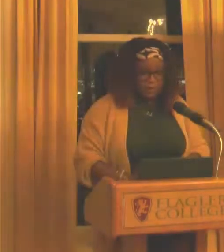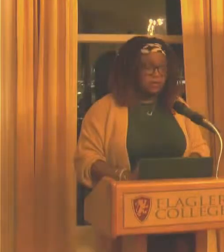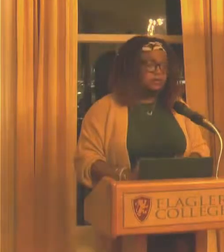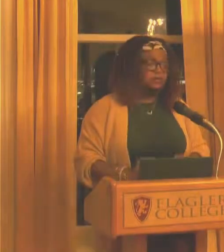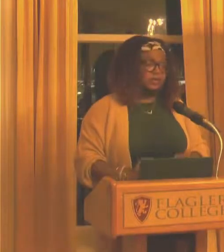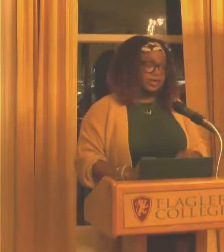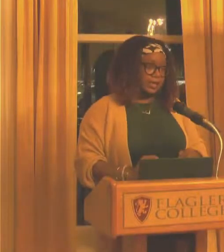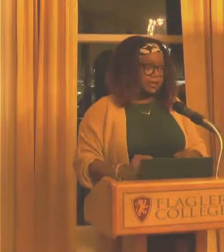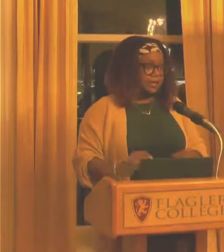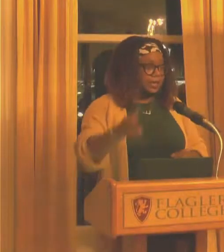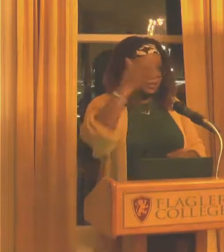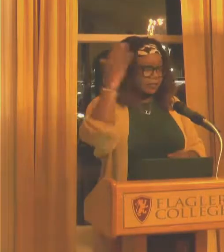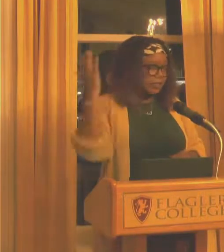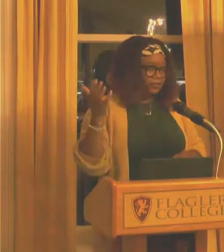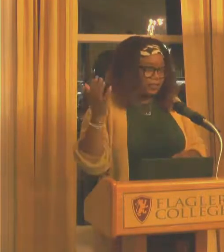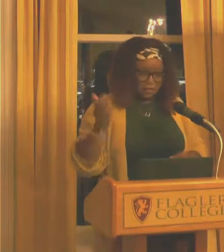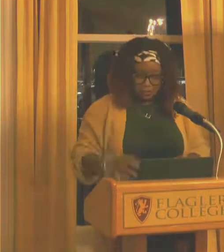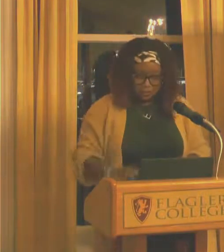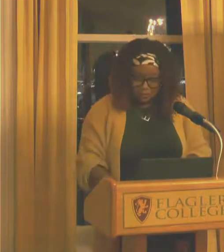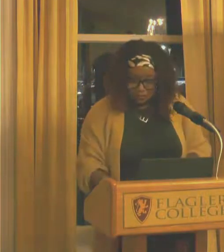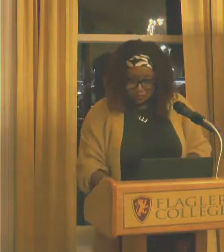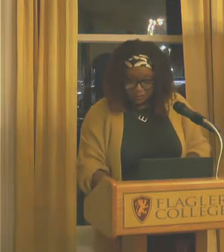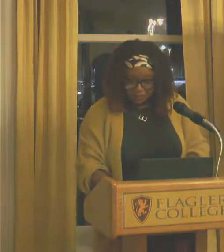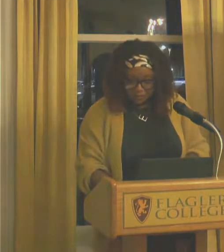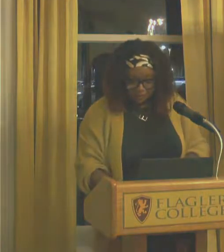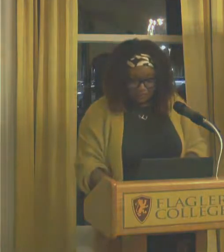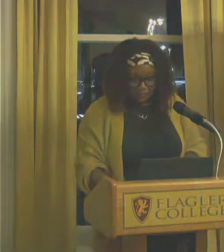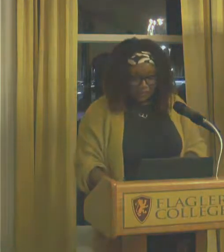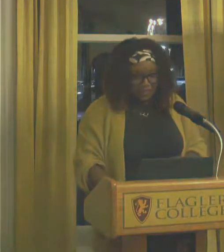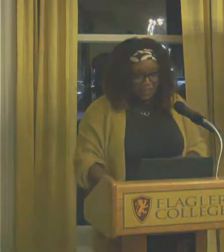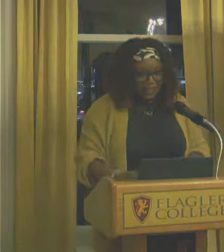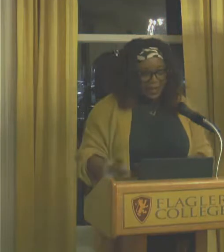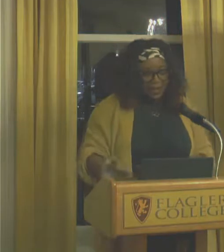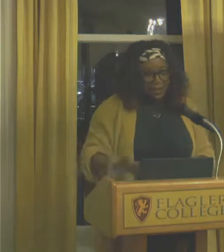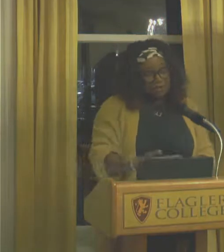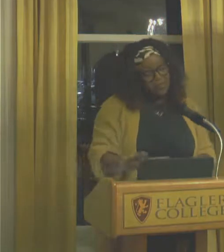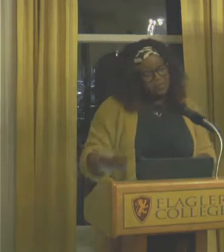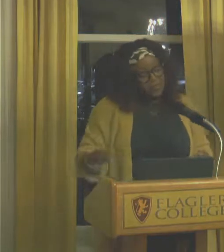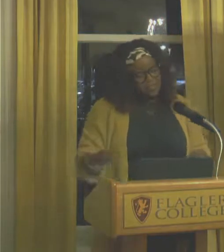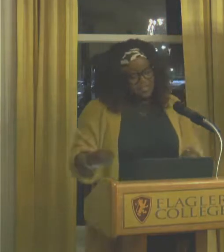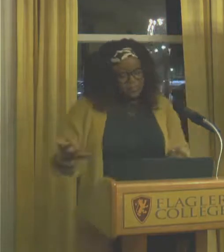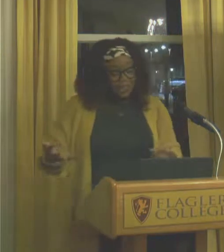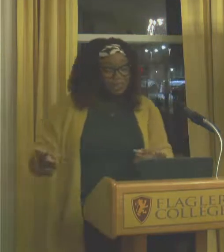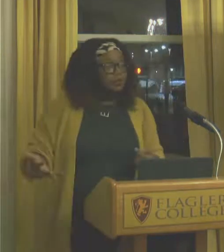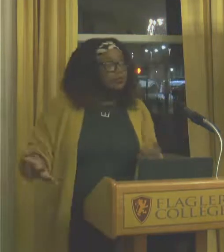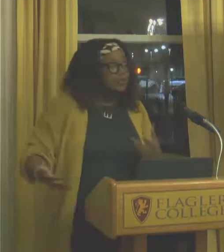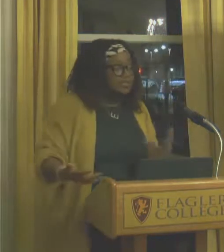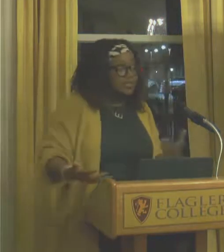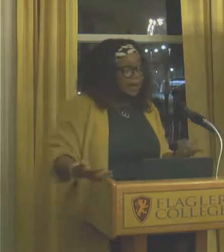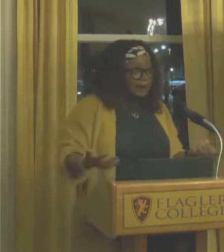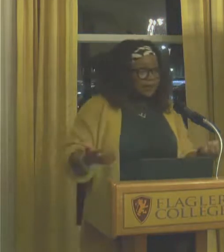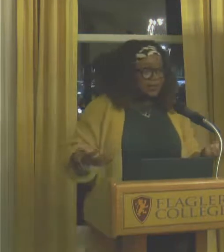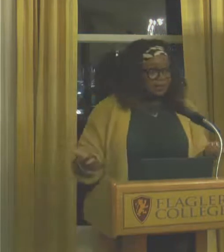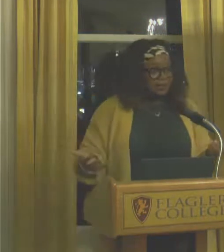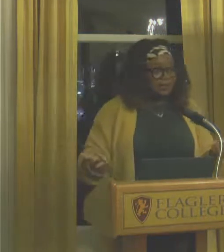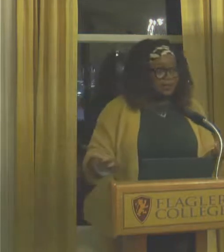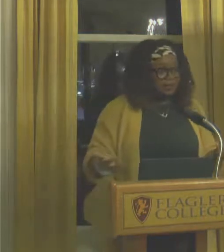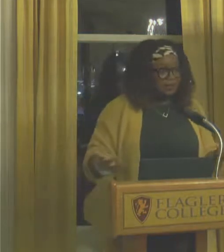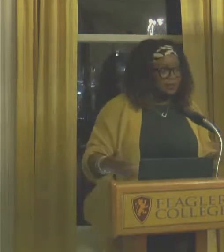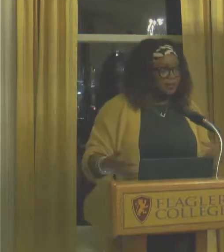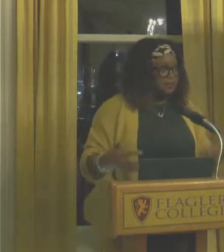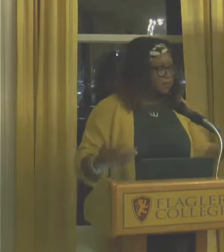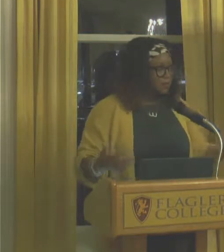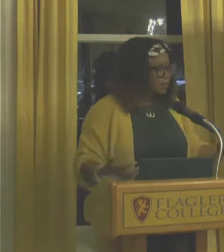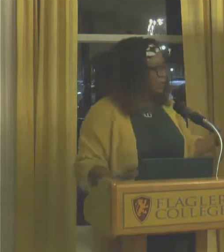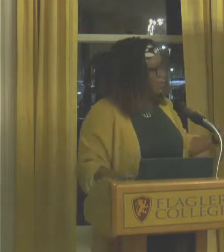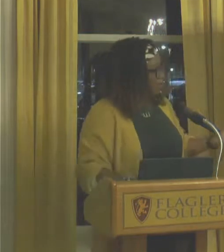You also will see lots of hairstyles in this. Um, over the course of that show, a lot of cool things happen. You know,